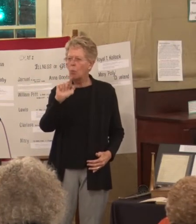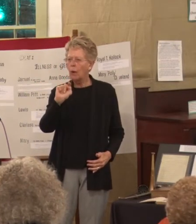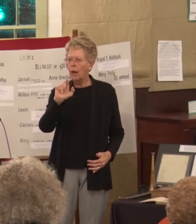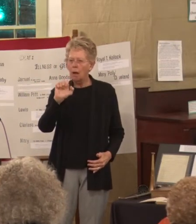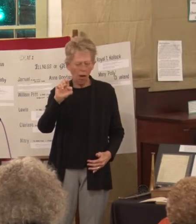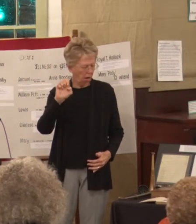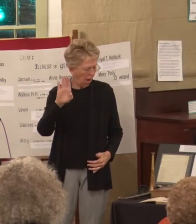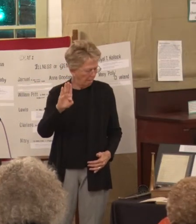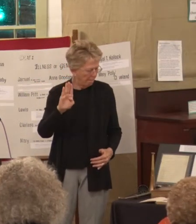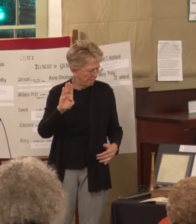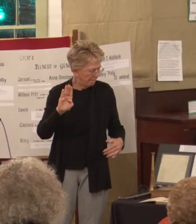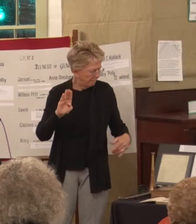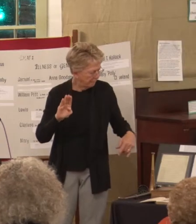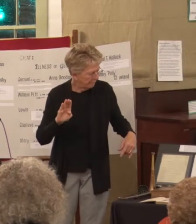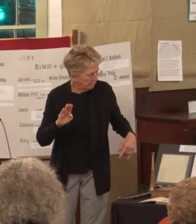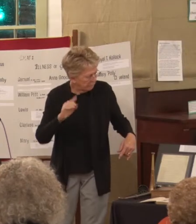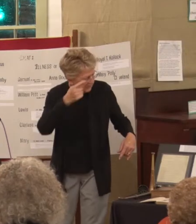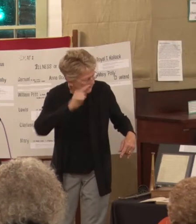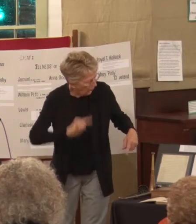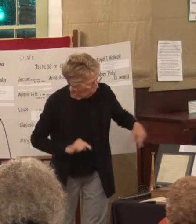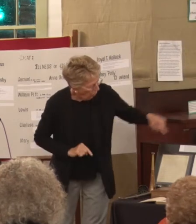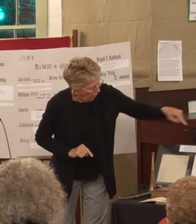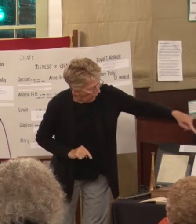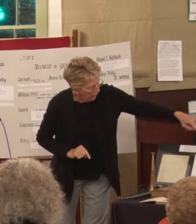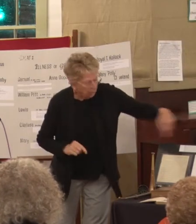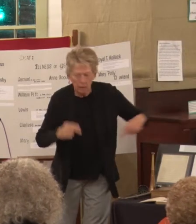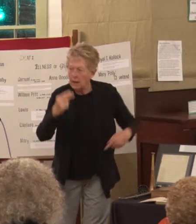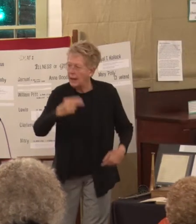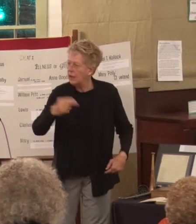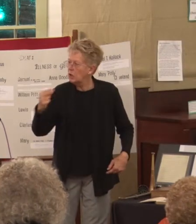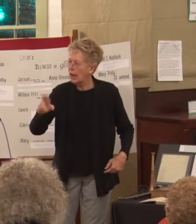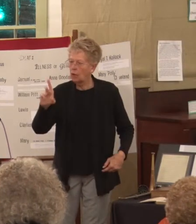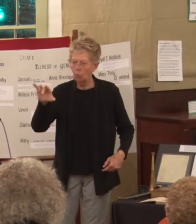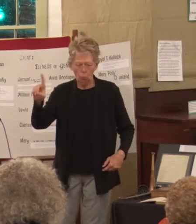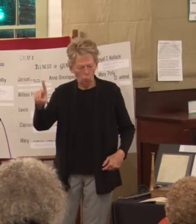and then you have H.H. Moore, the two paintings in the front.